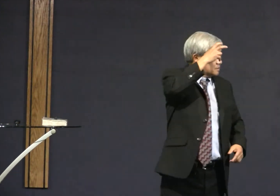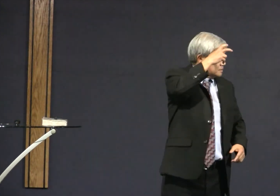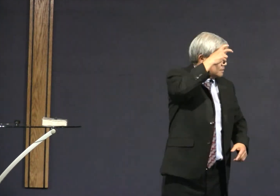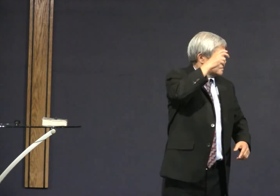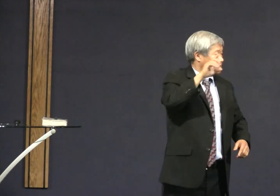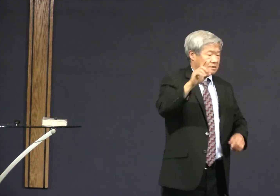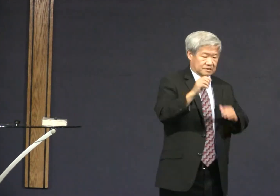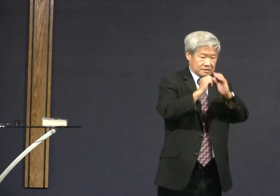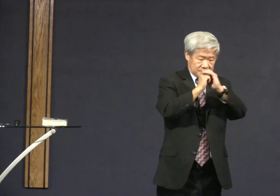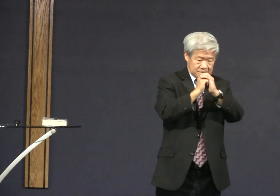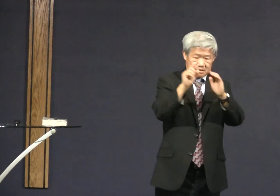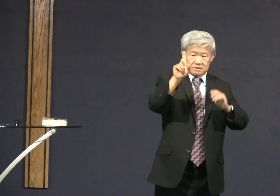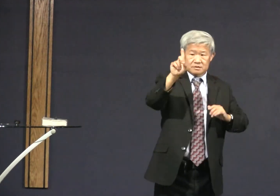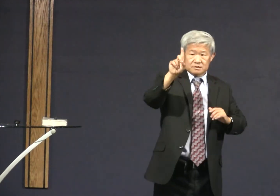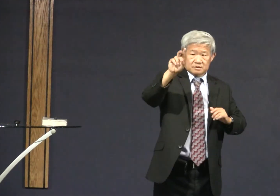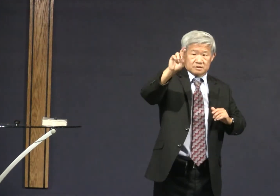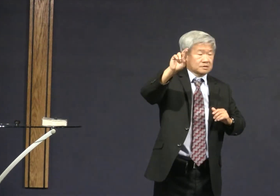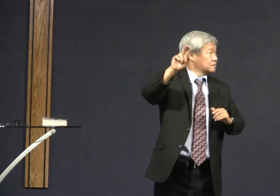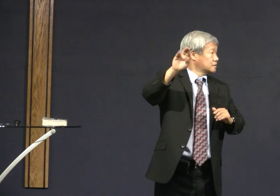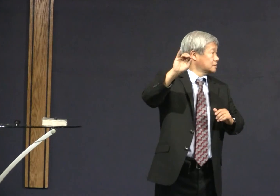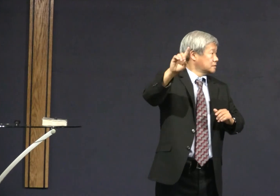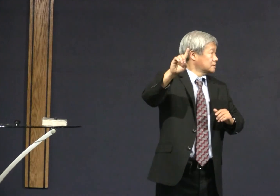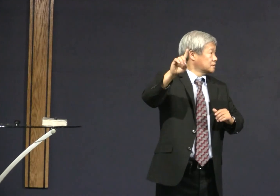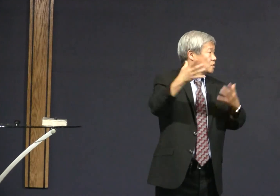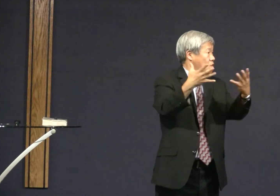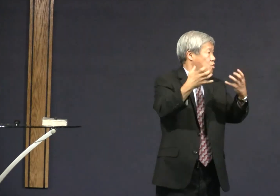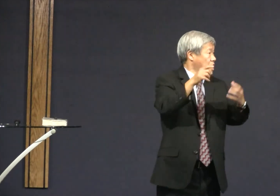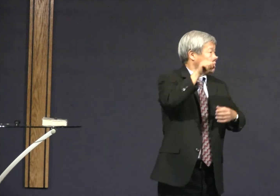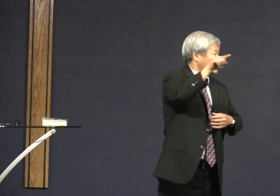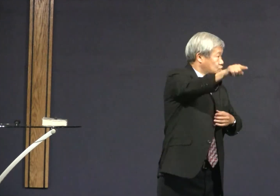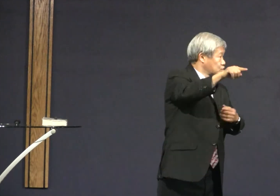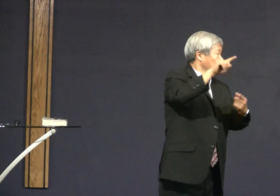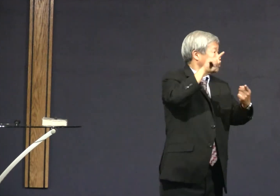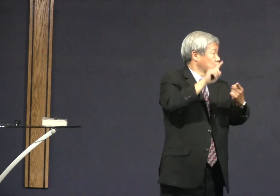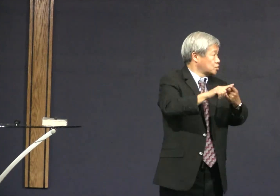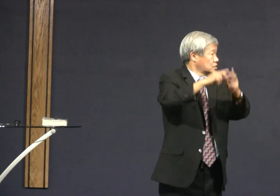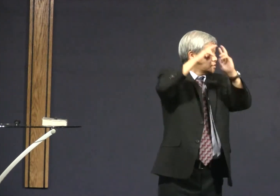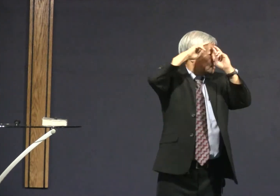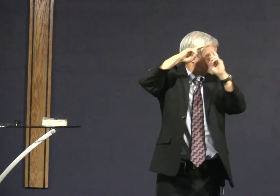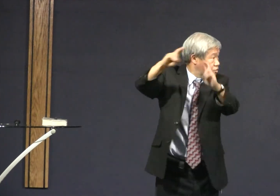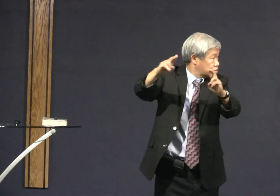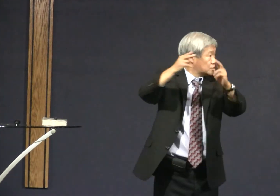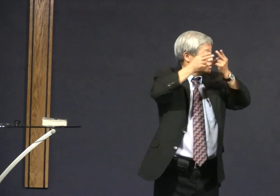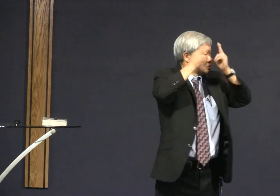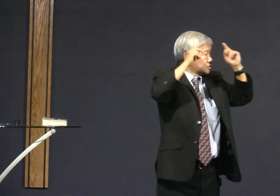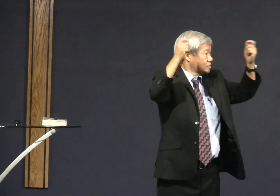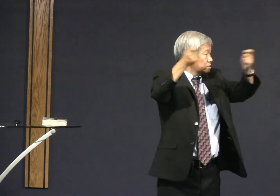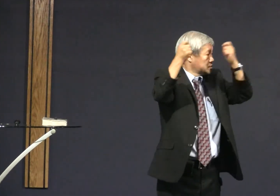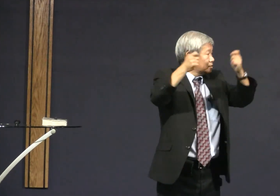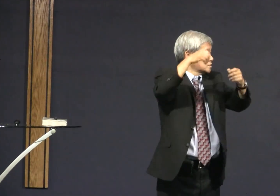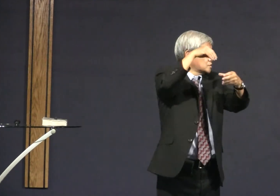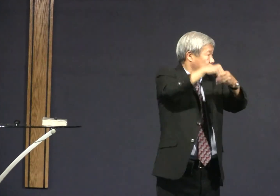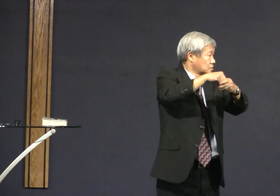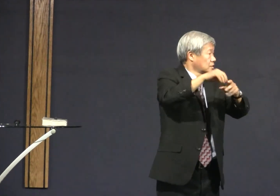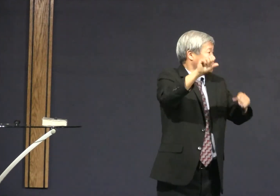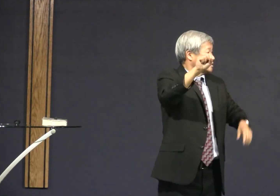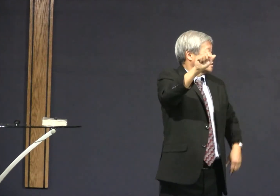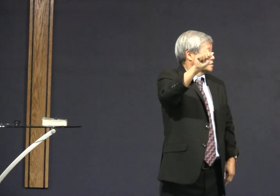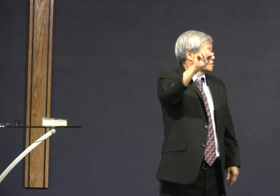and we'll look at the yes later so can include I want you to honor the halloween festival in Sam